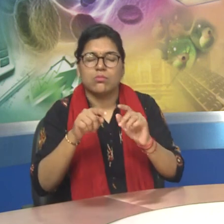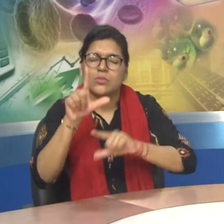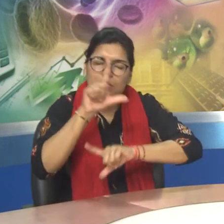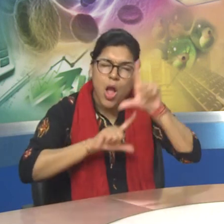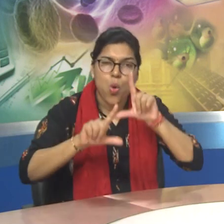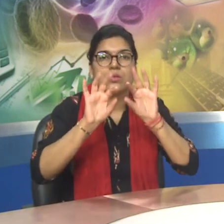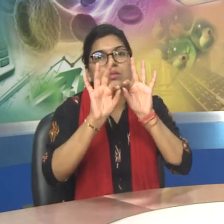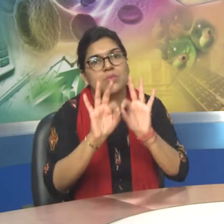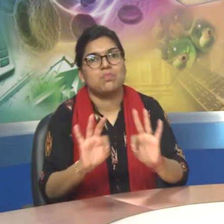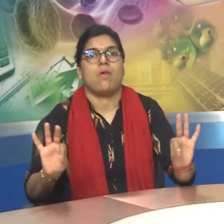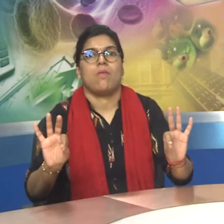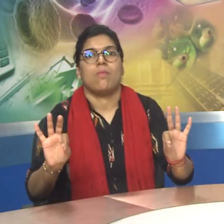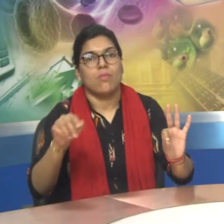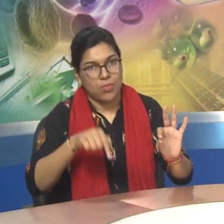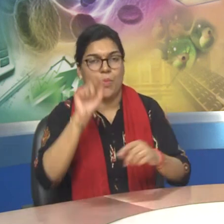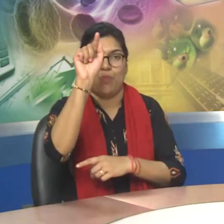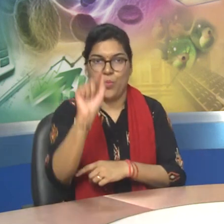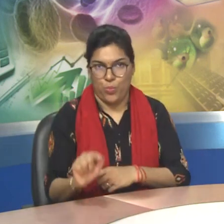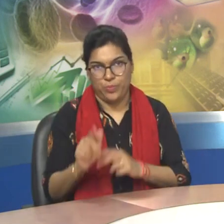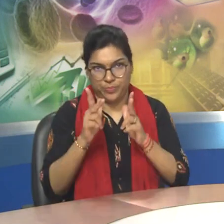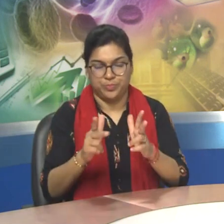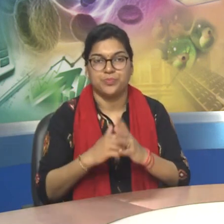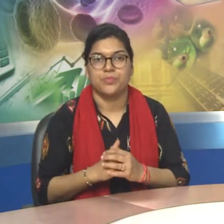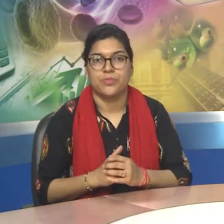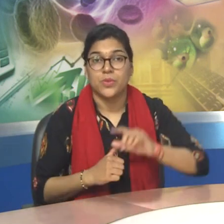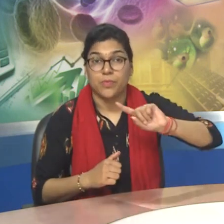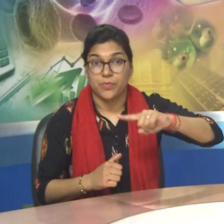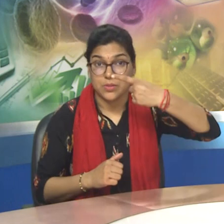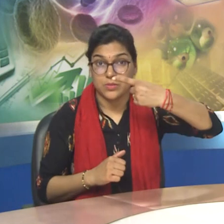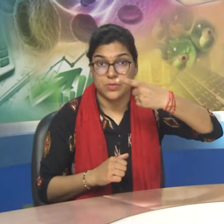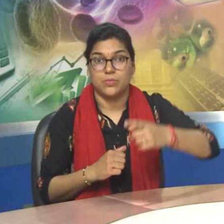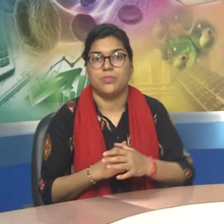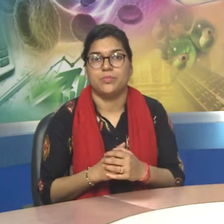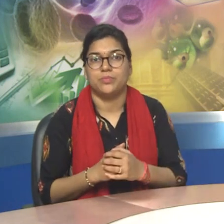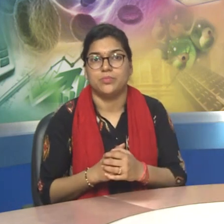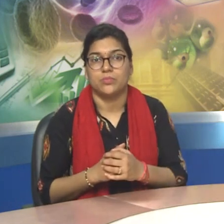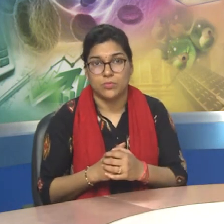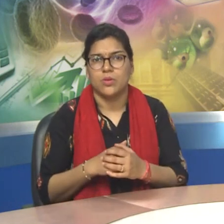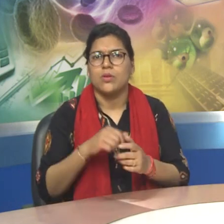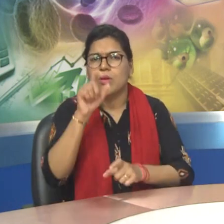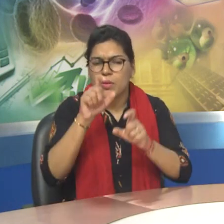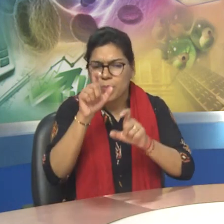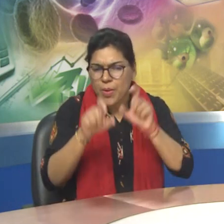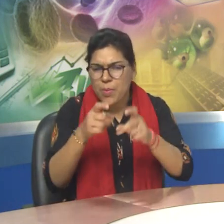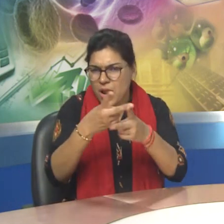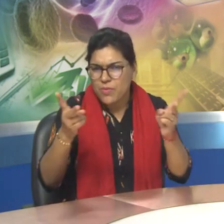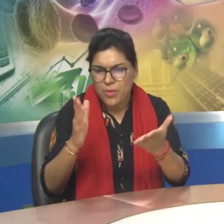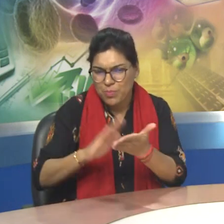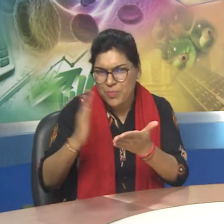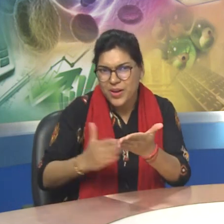Let us understand it in points. Point 1. Popular periodicals are meant for